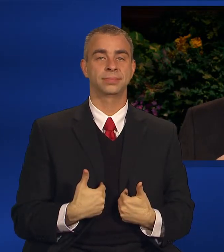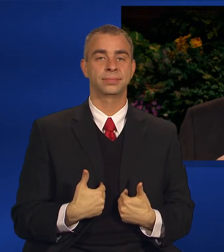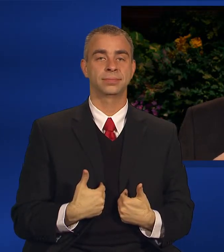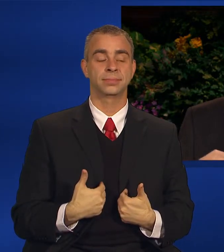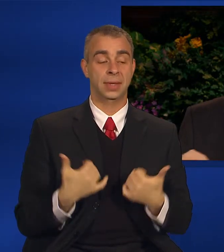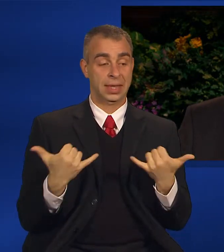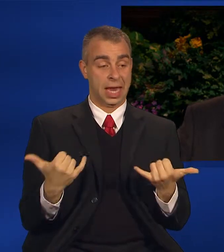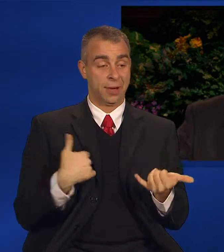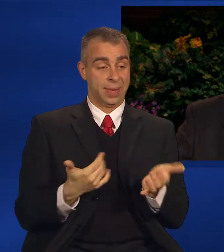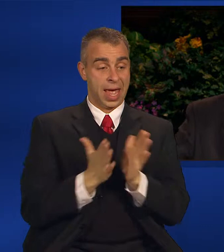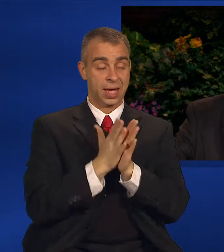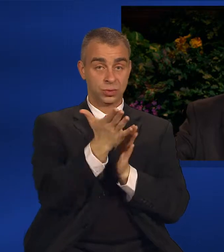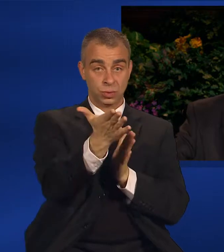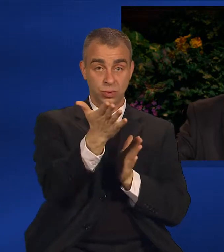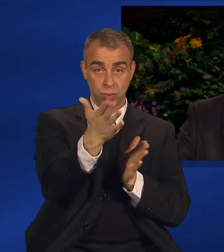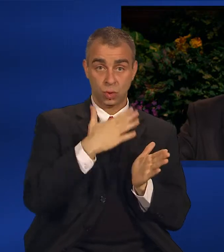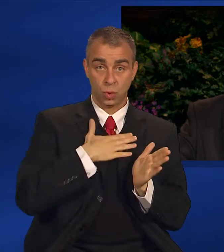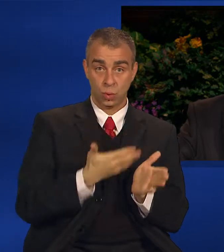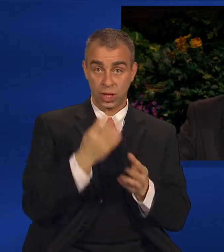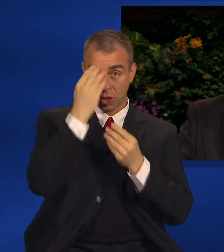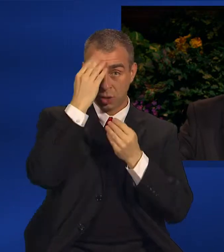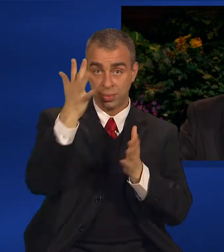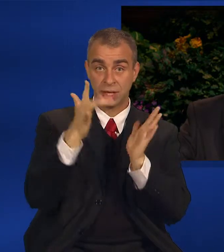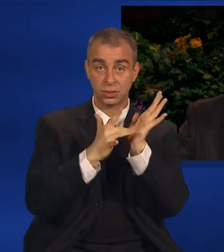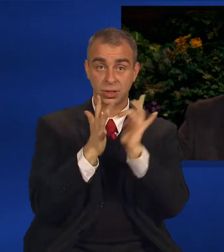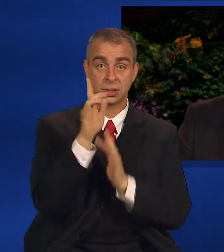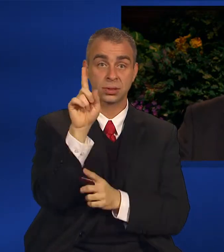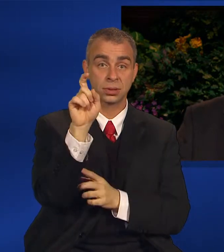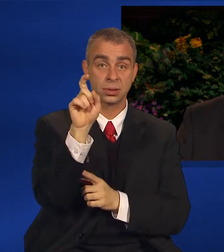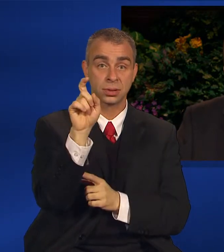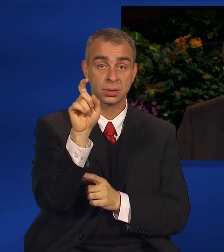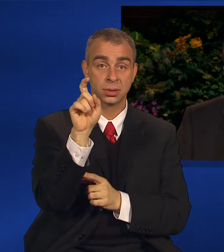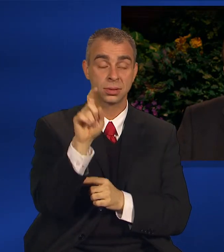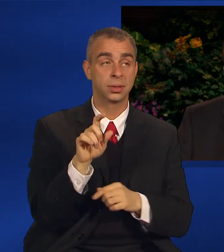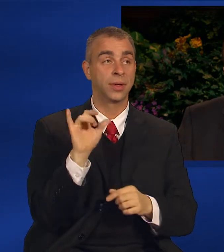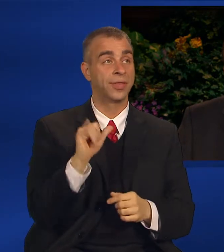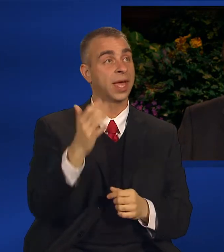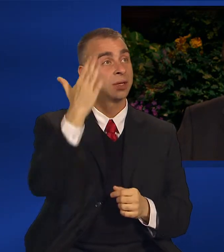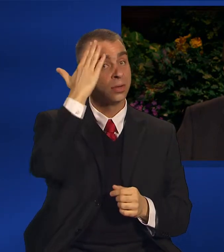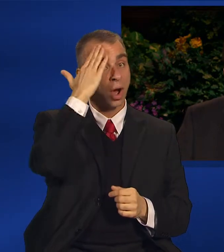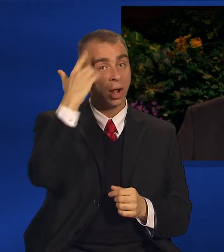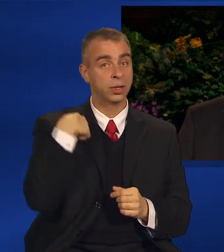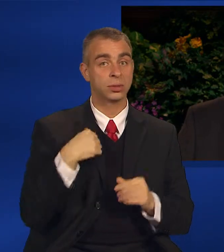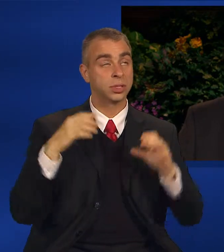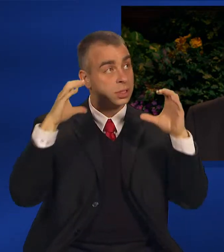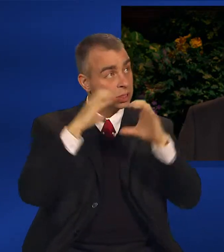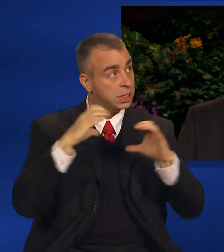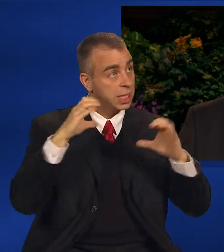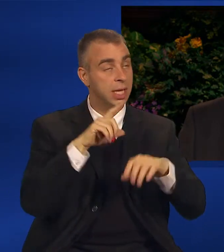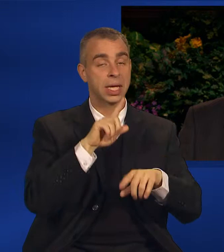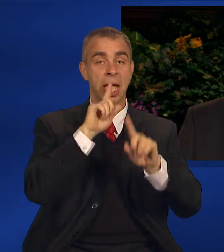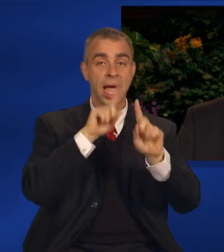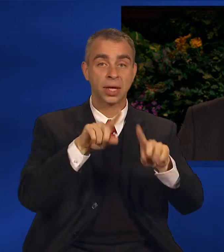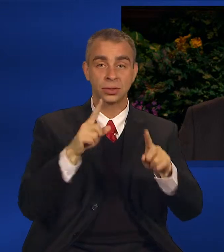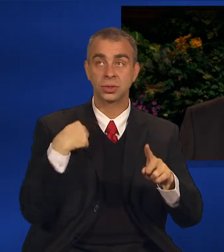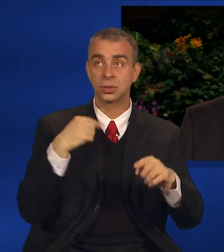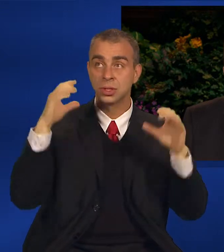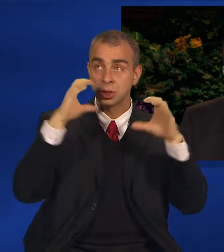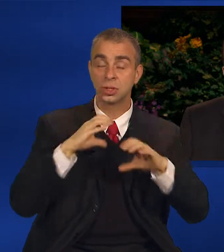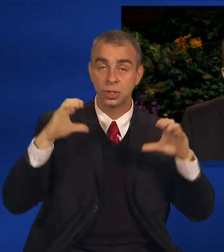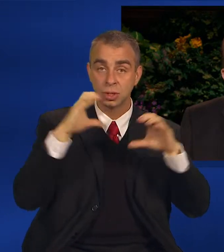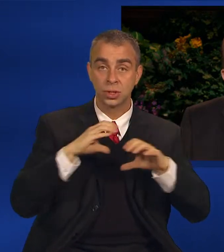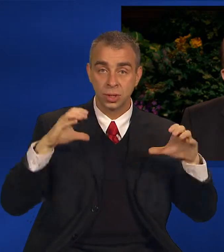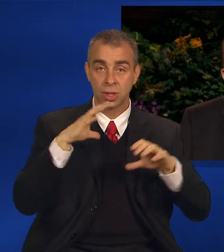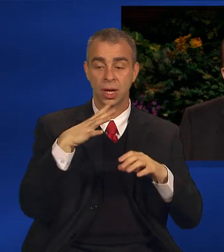Are we willing to obey? The knowledge which we seek, the answers for which we yearn, and the